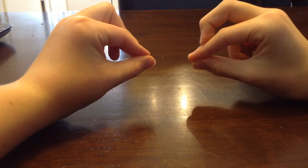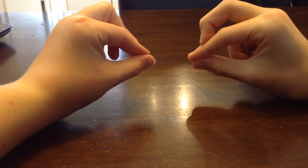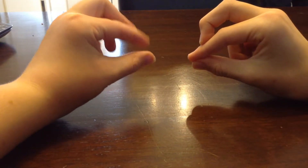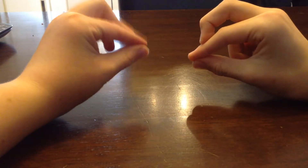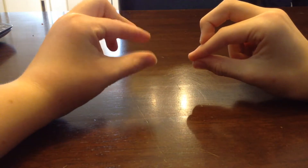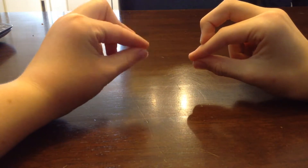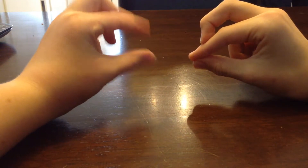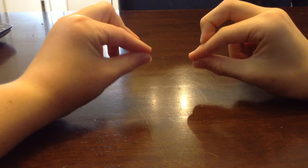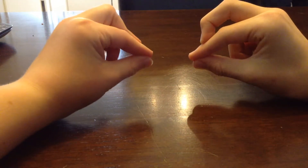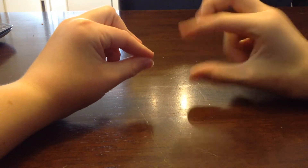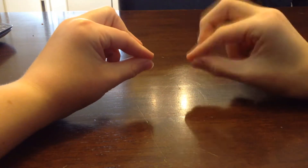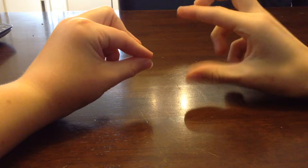You stupid. Someone.